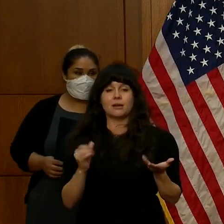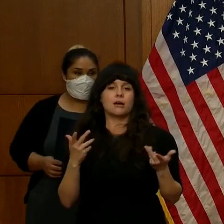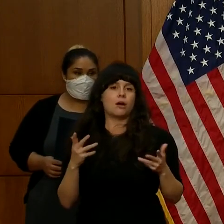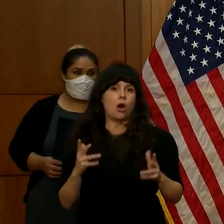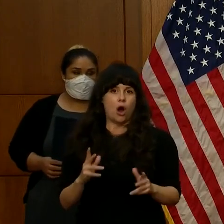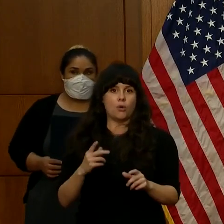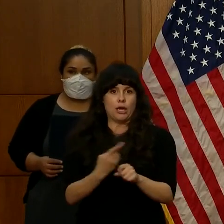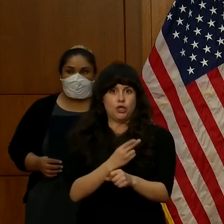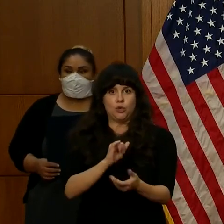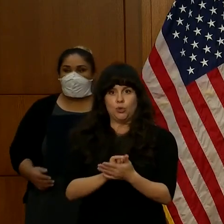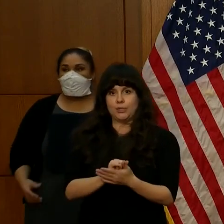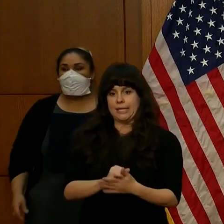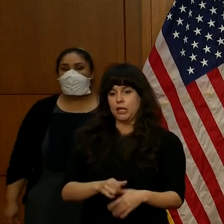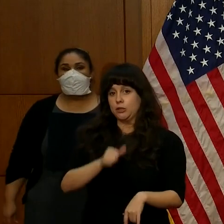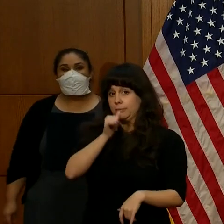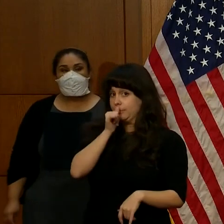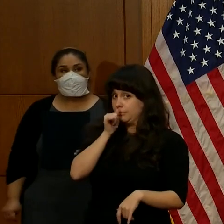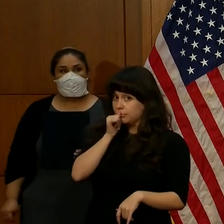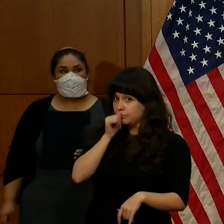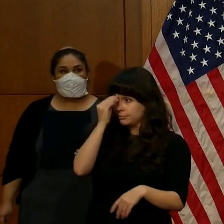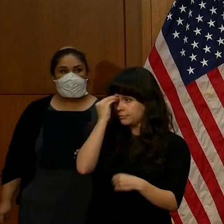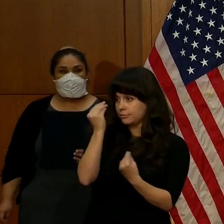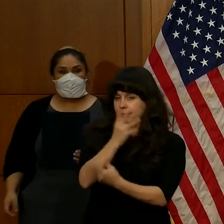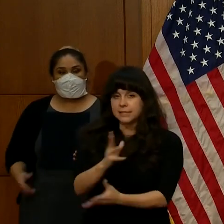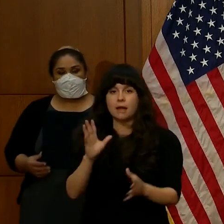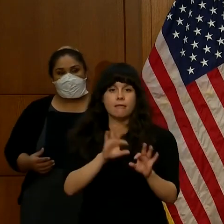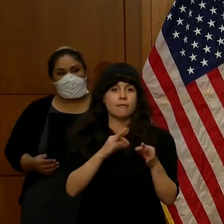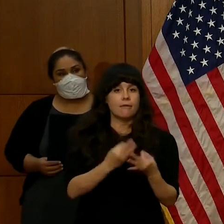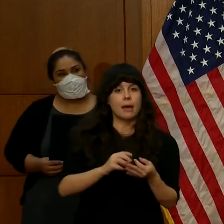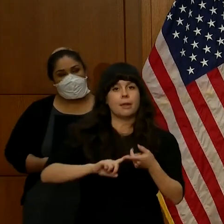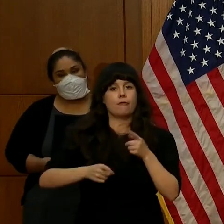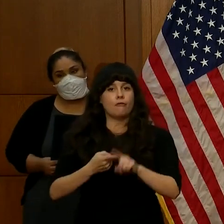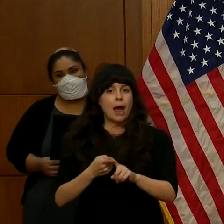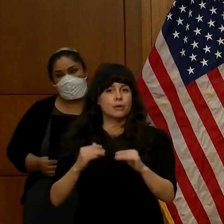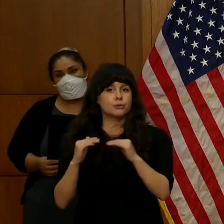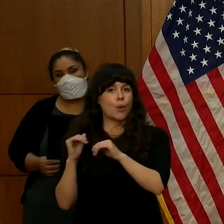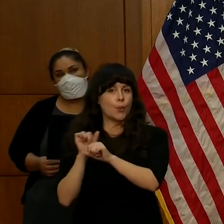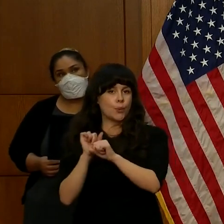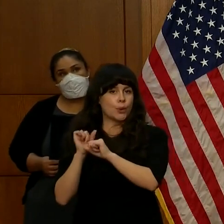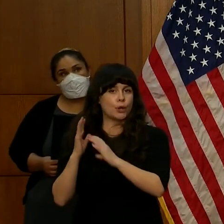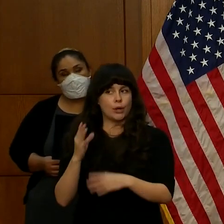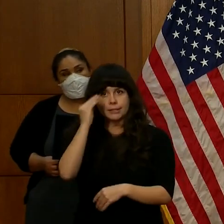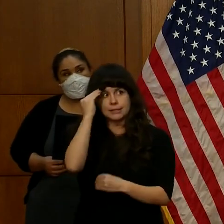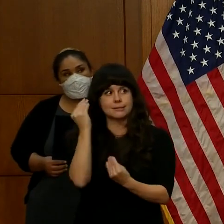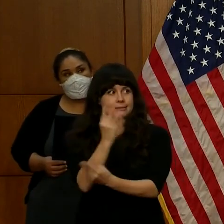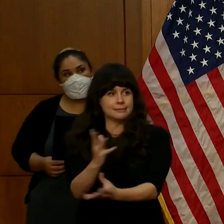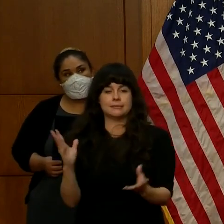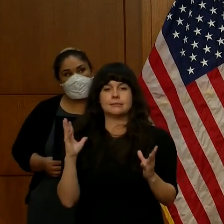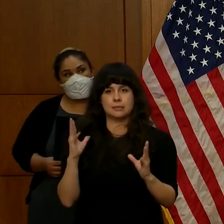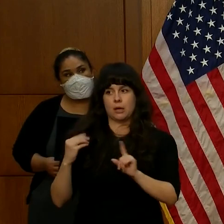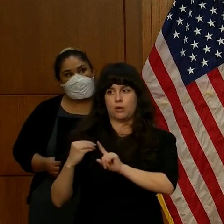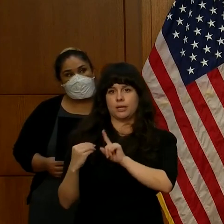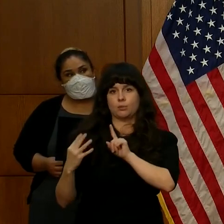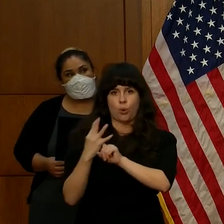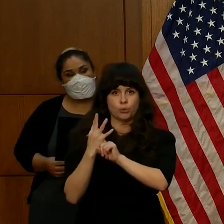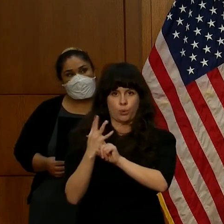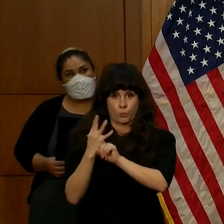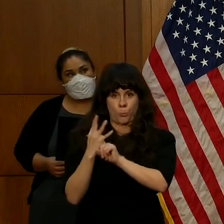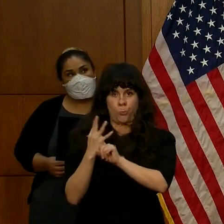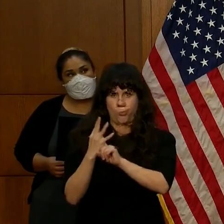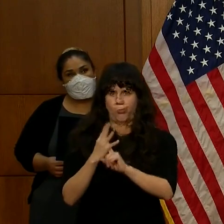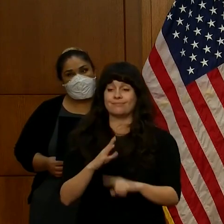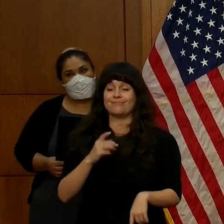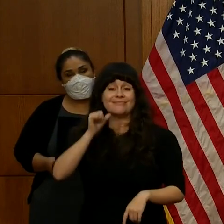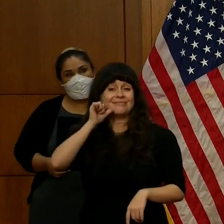anonymously notify their family, friends, coworkers, and communities. In fact, just yesterday,